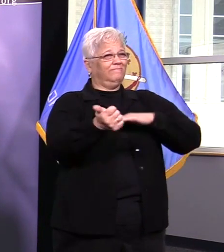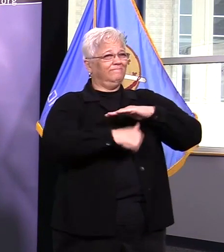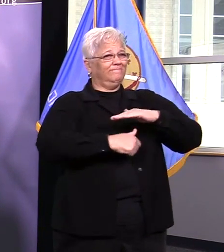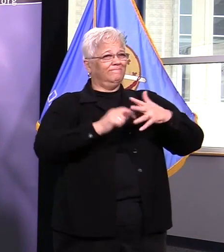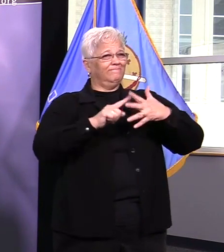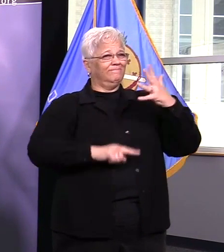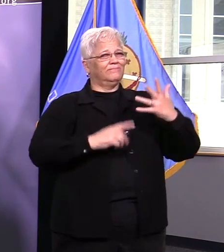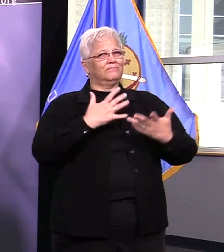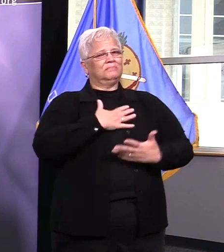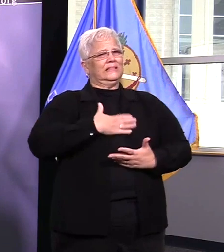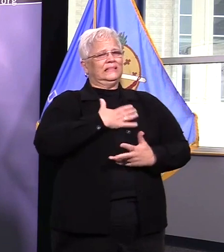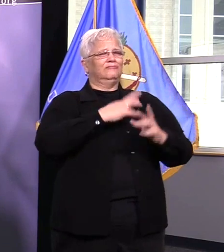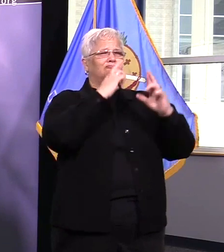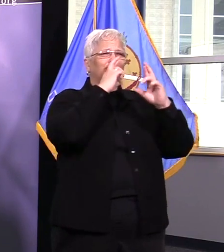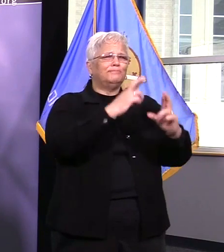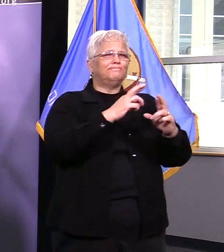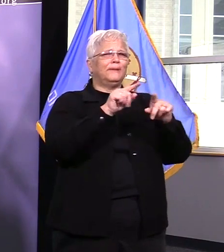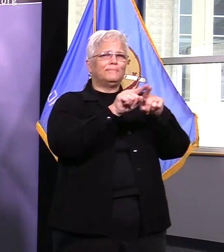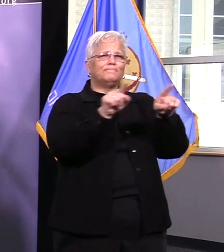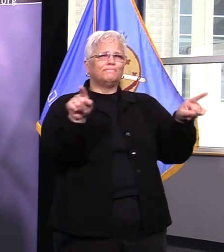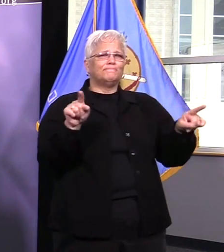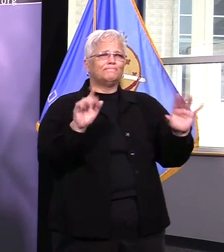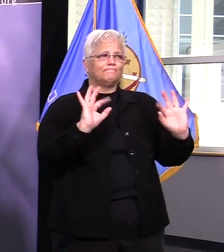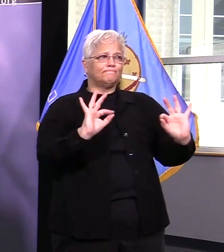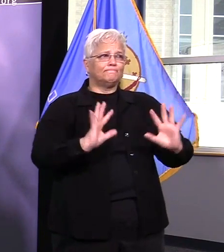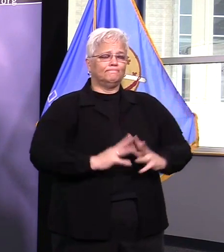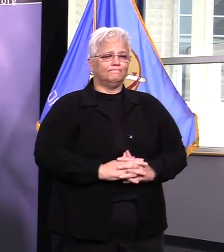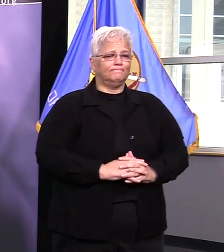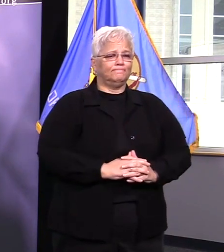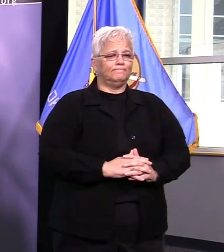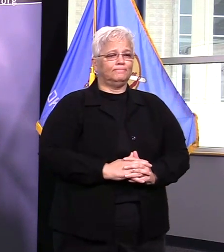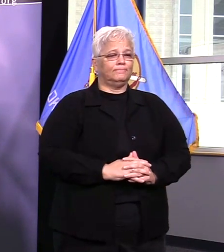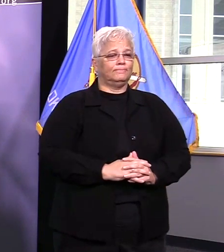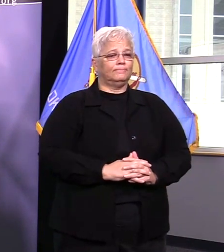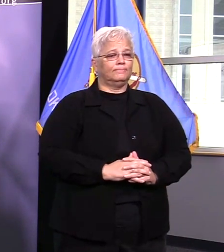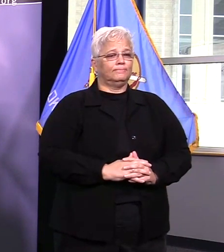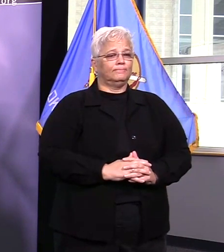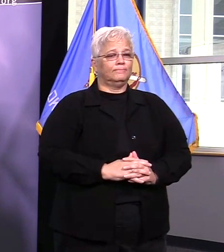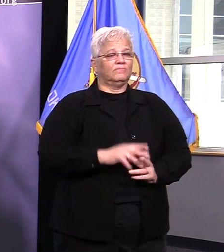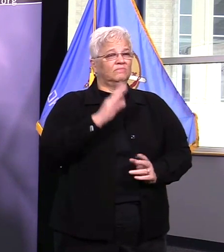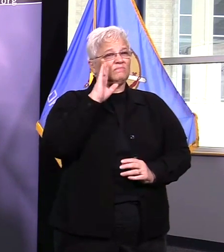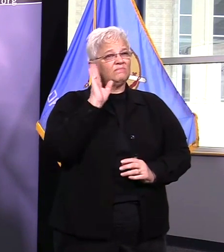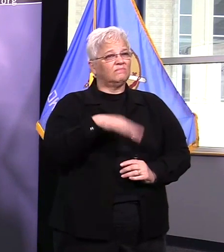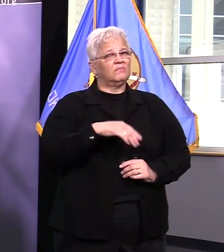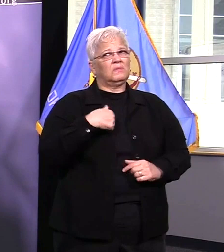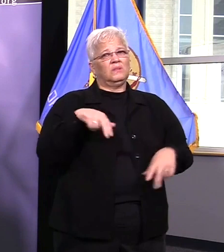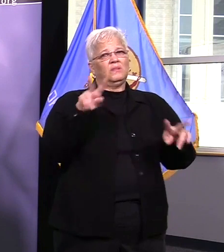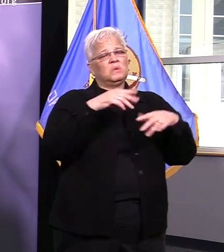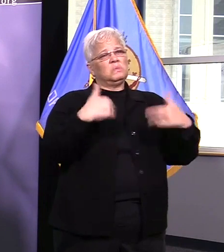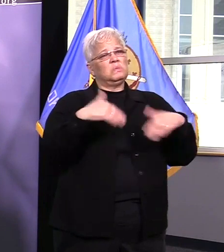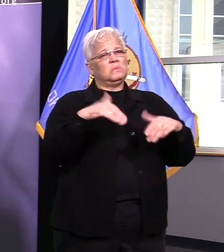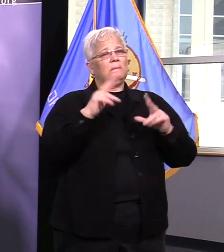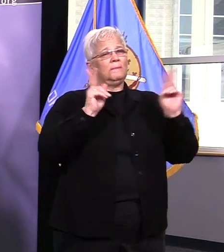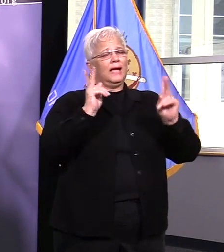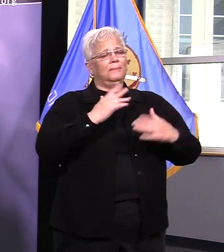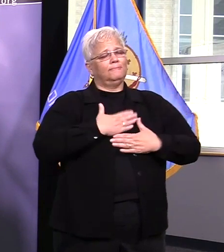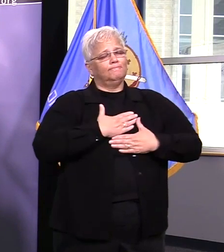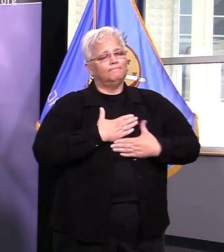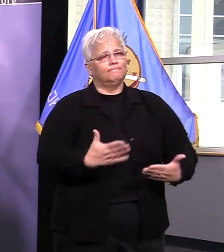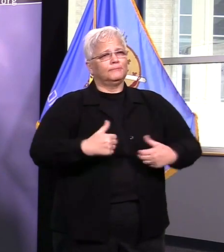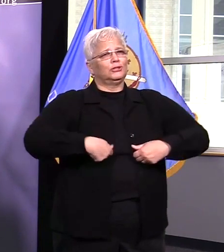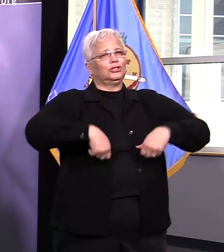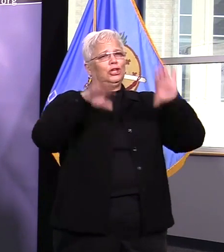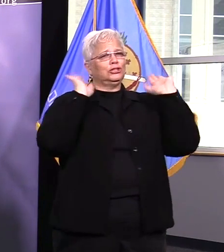taking this seriously are sacrificing to slow the spread of this virus is that if you if you have to ask